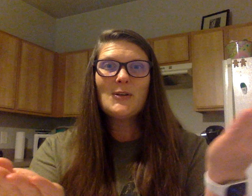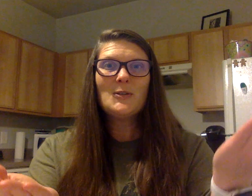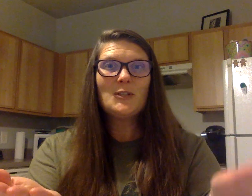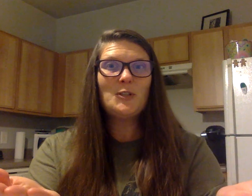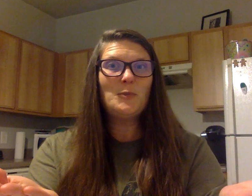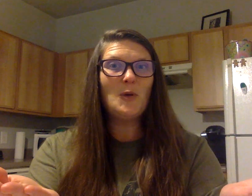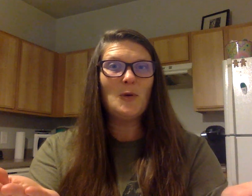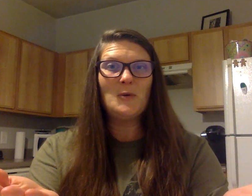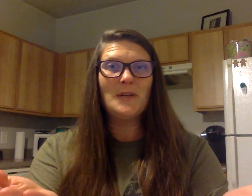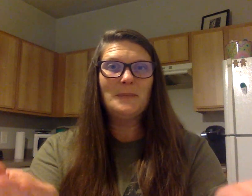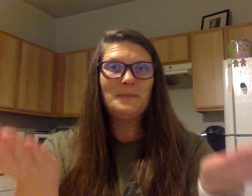Spoon.